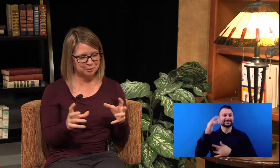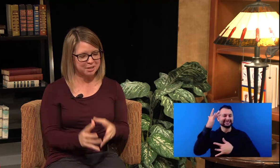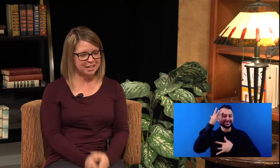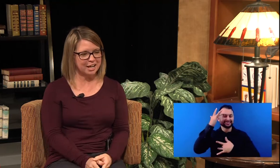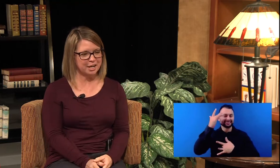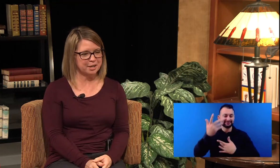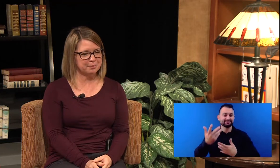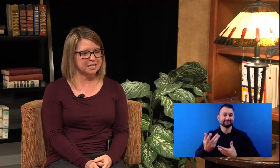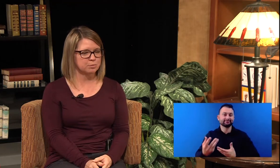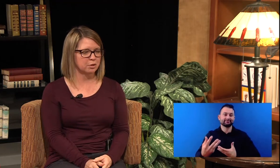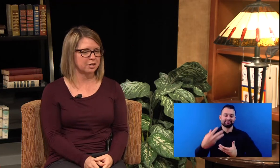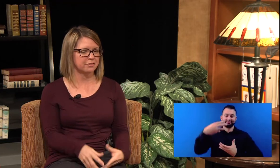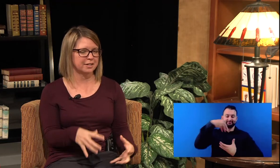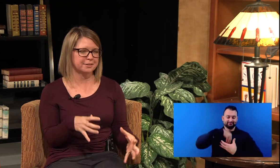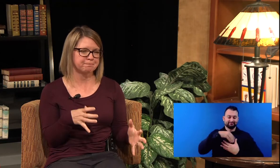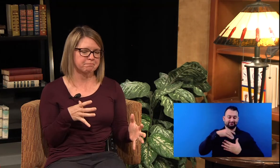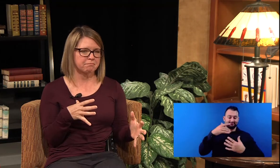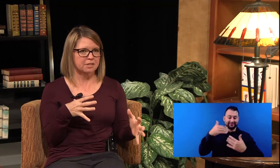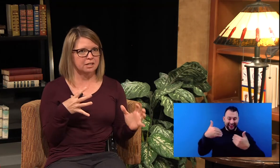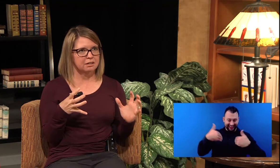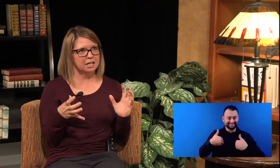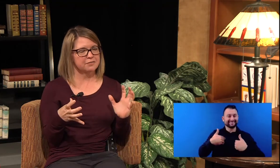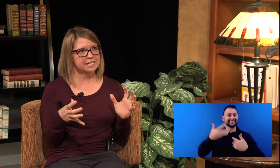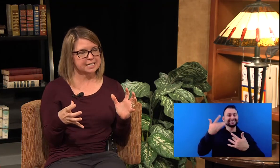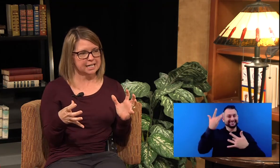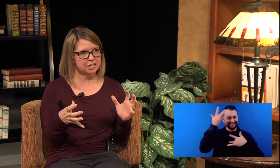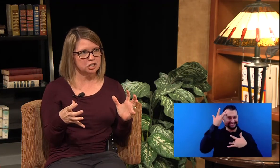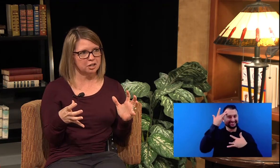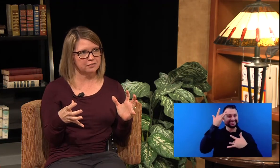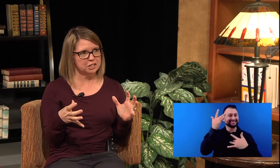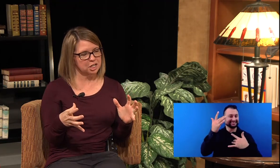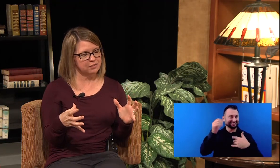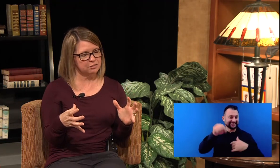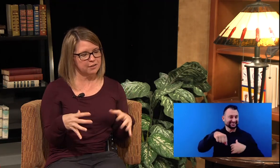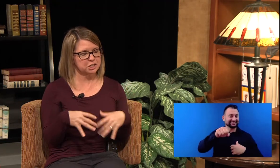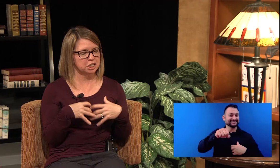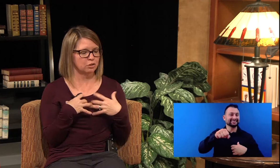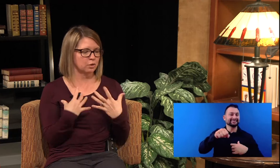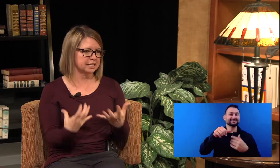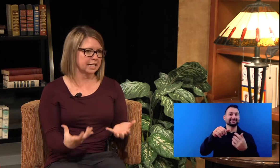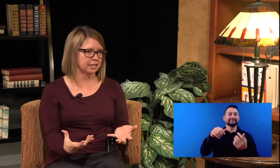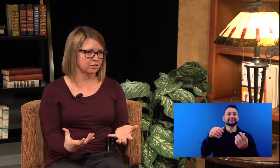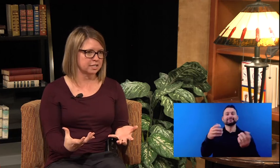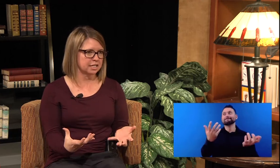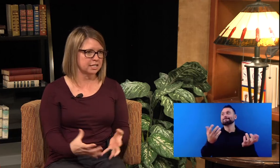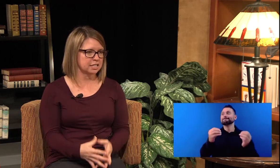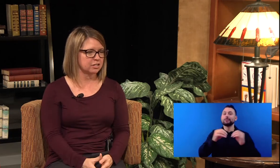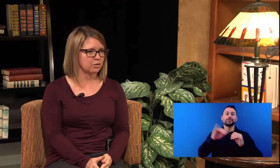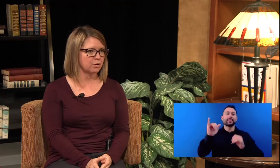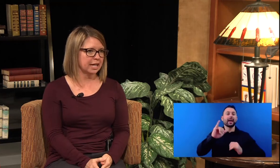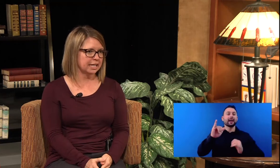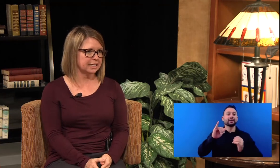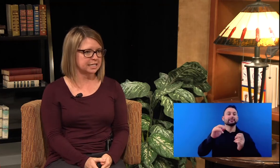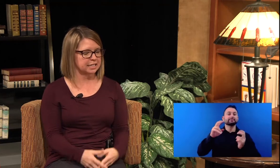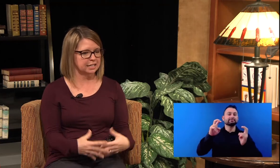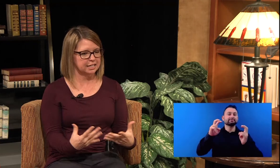is more of a kind of a stage of HIV infection or a diagnosis. So AIDS is